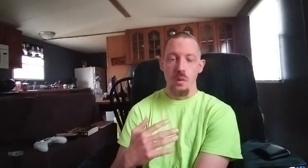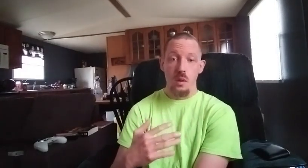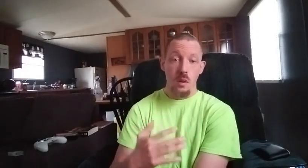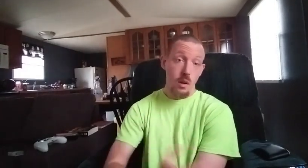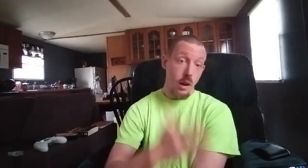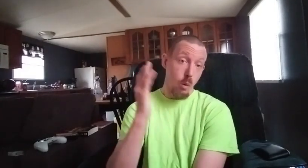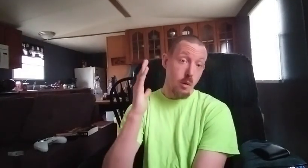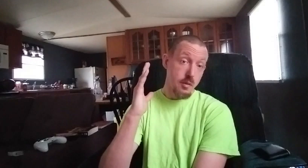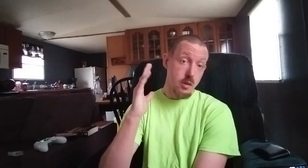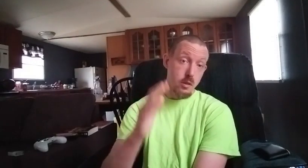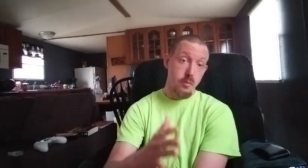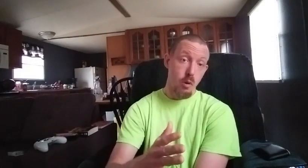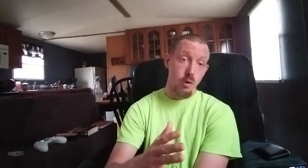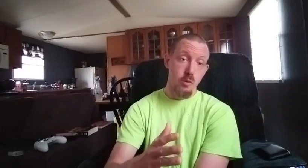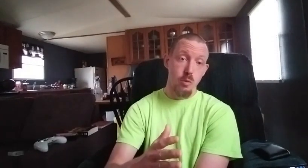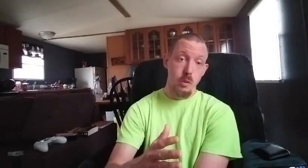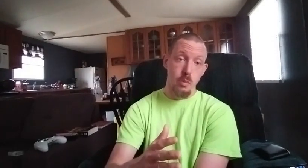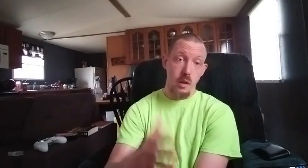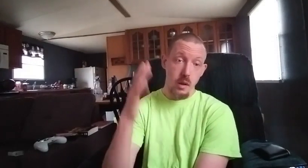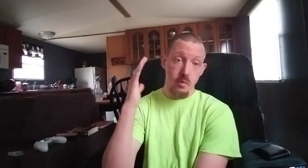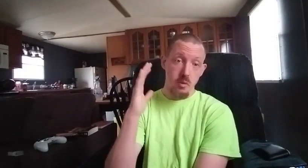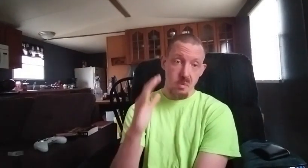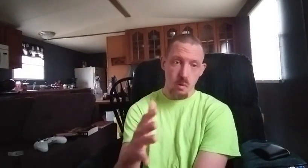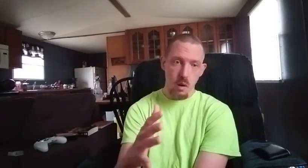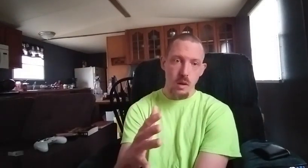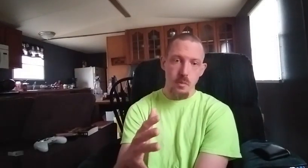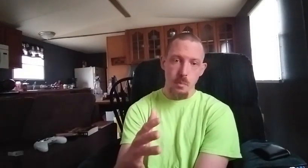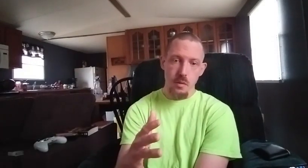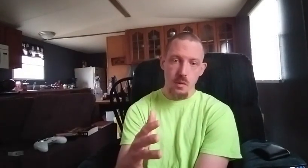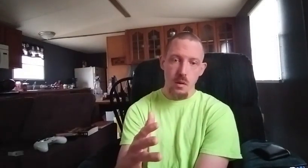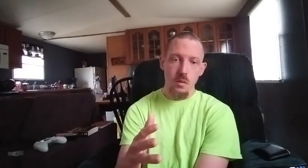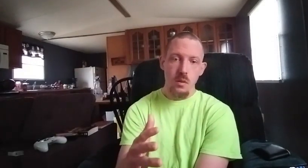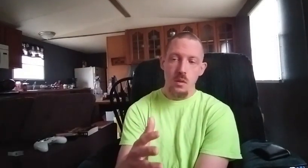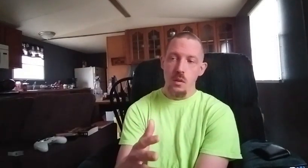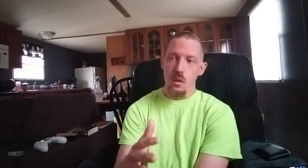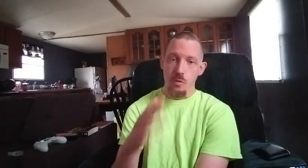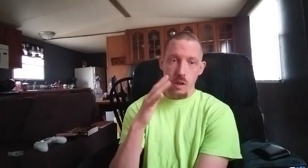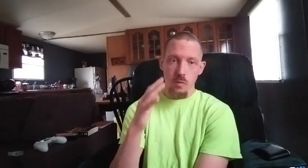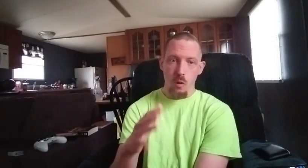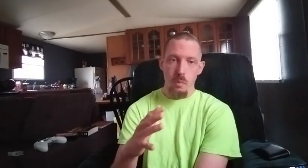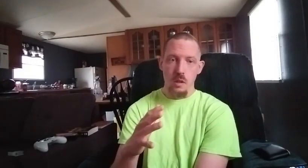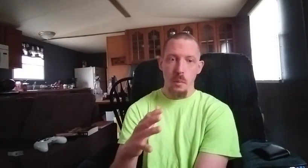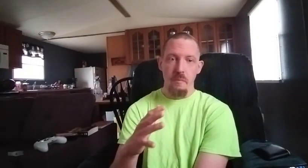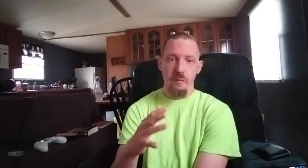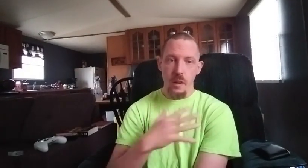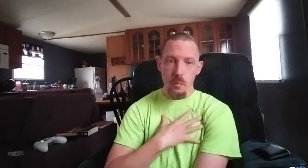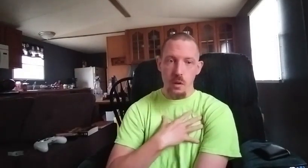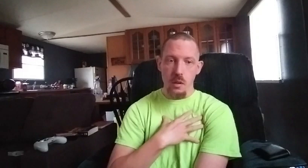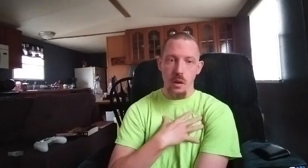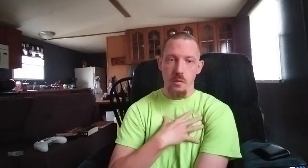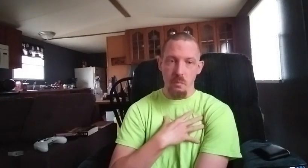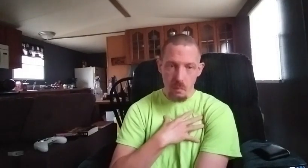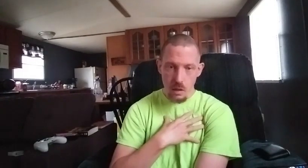I want to thank you for all the new people that have subscribed to my channel thank you for being a family of me